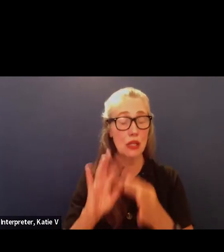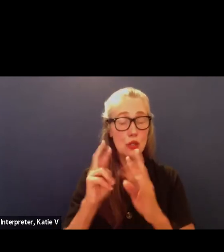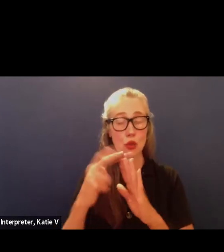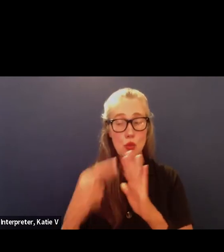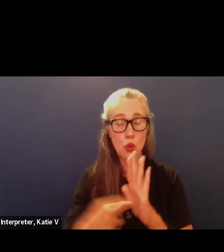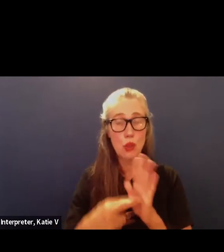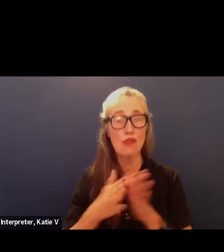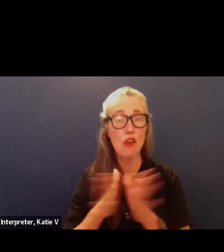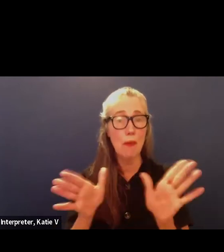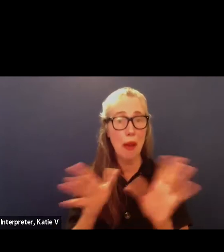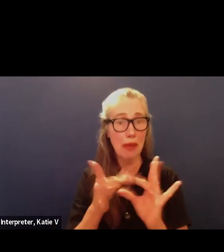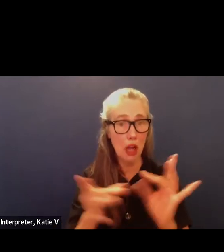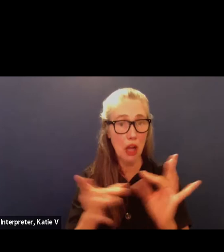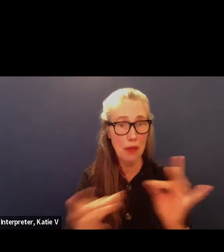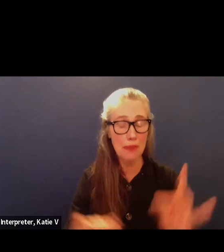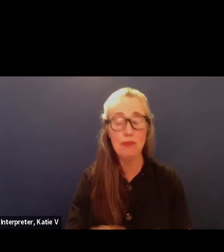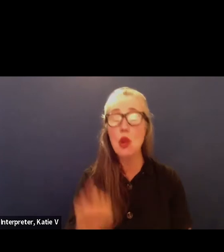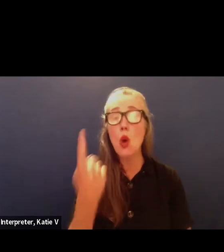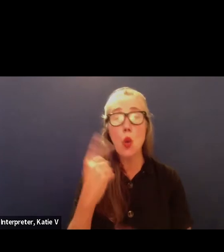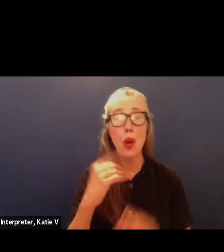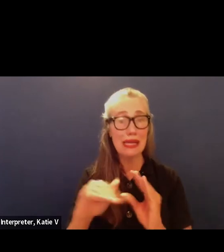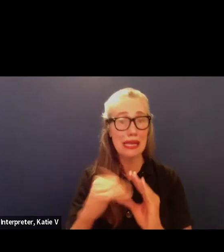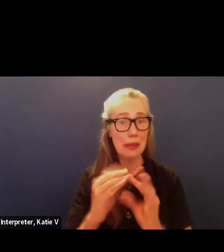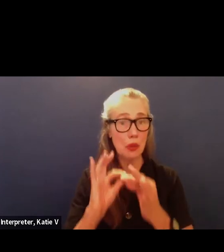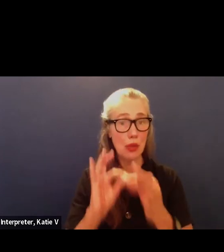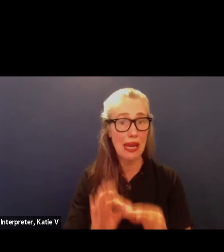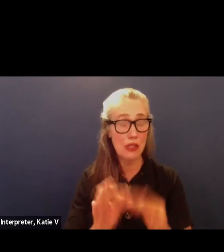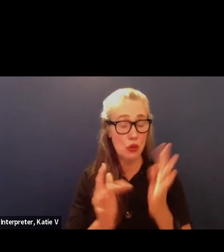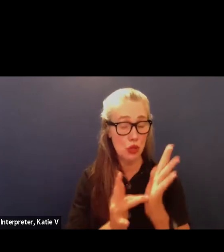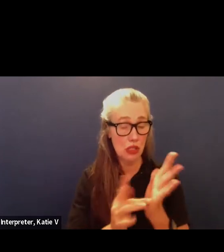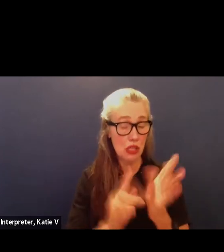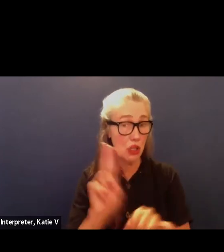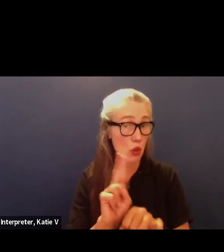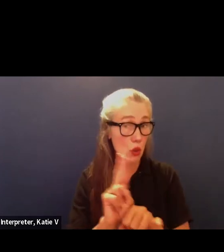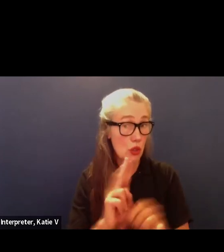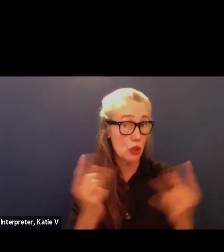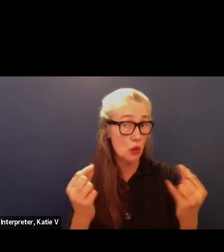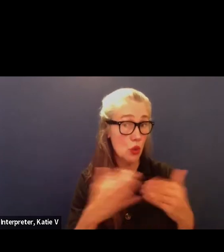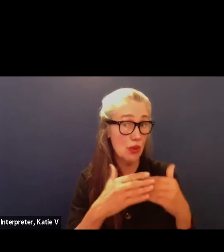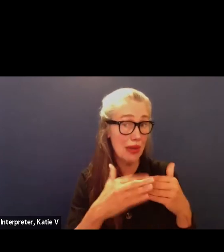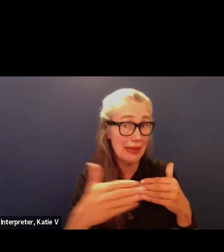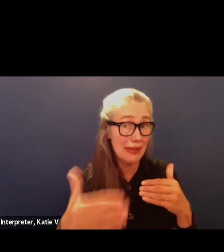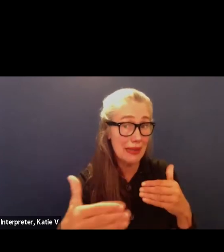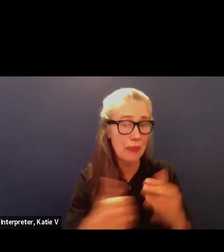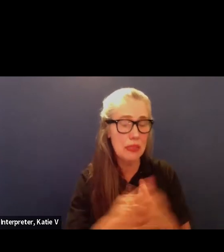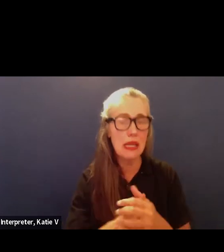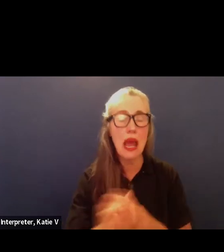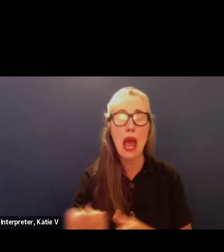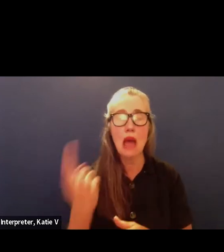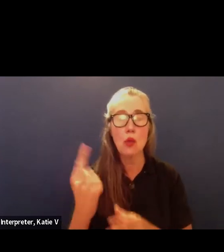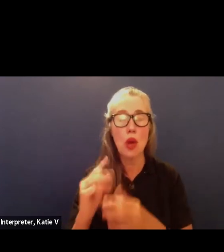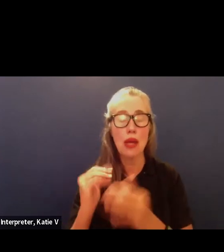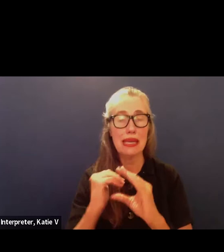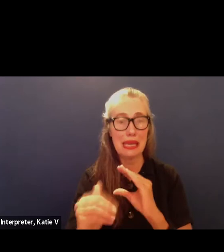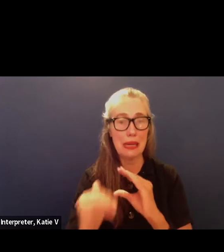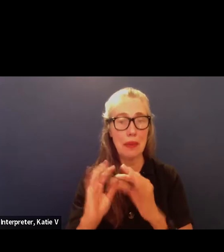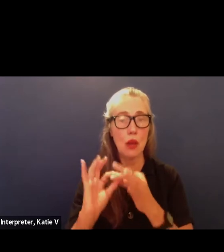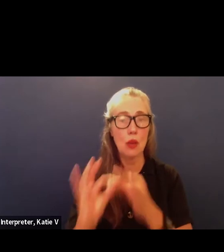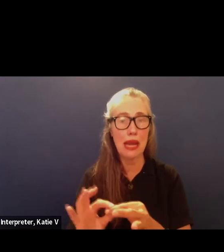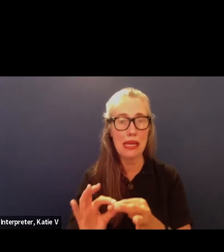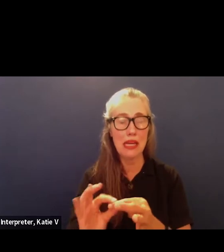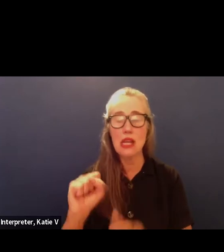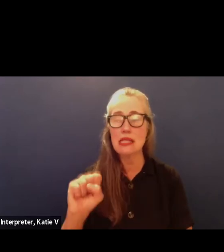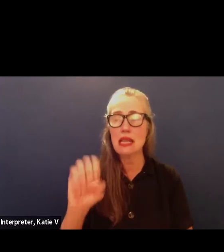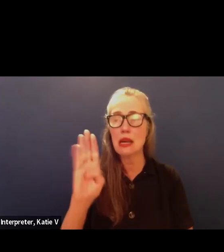one around technology use and the next steps for our district and one on the santa barbara high school window